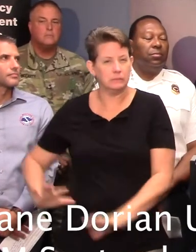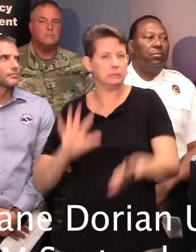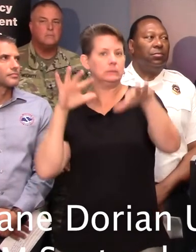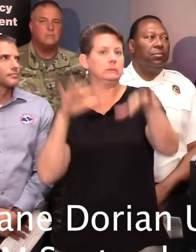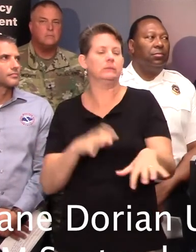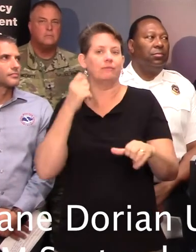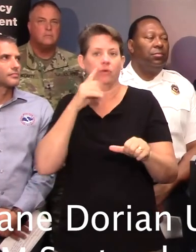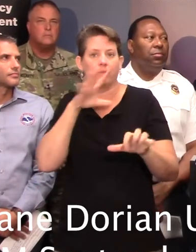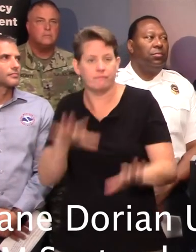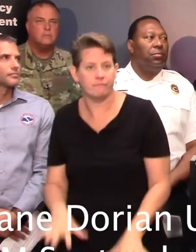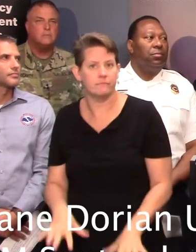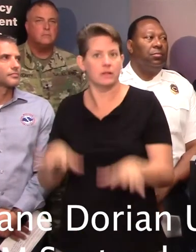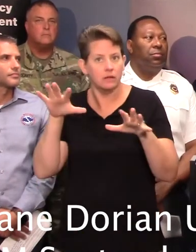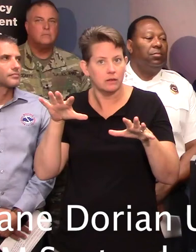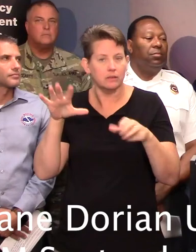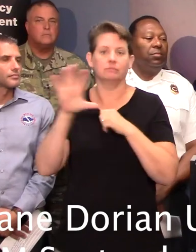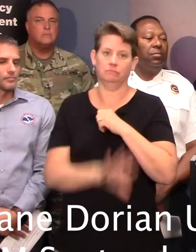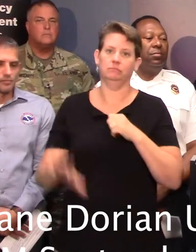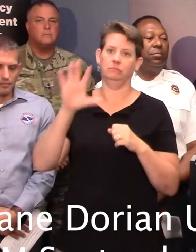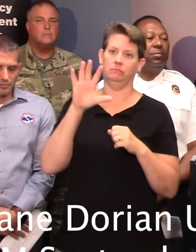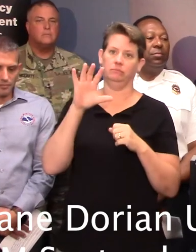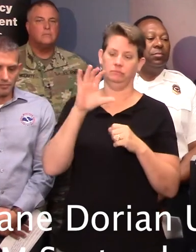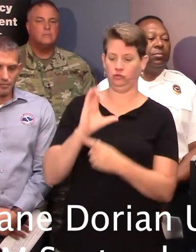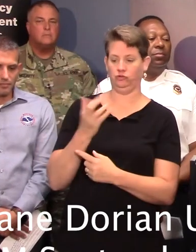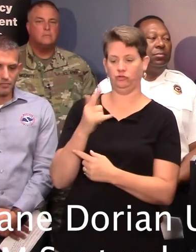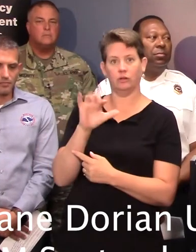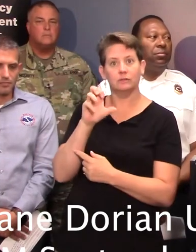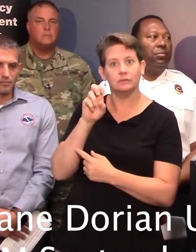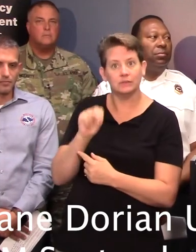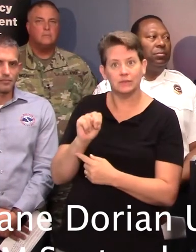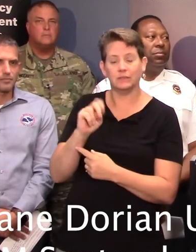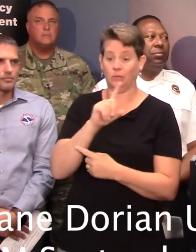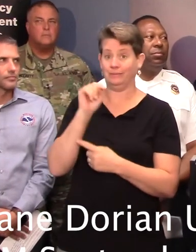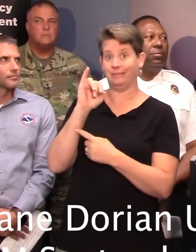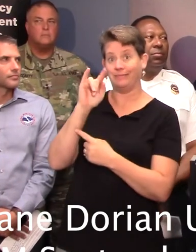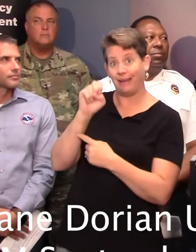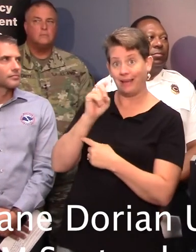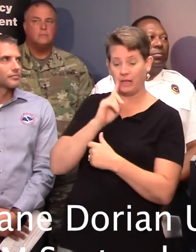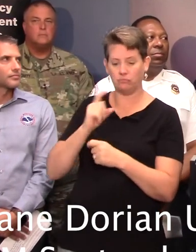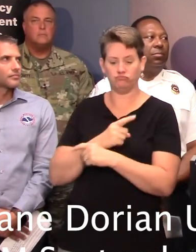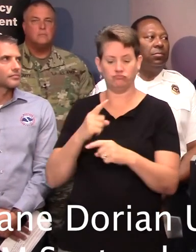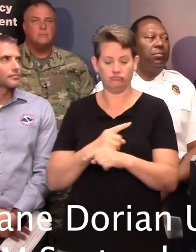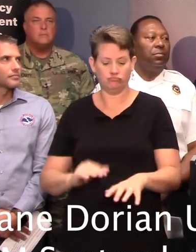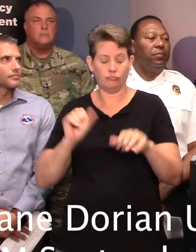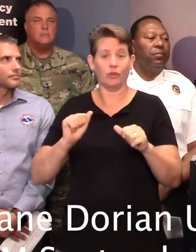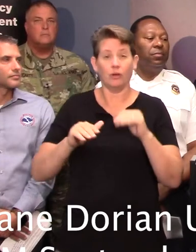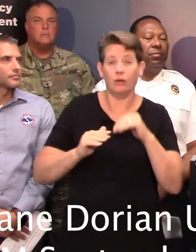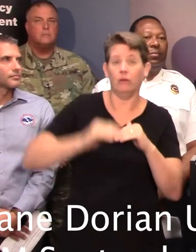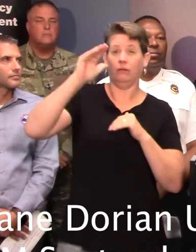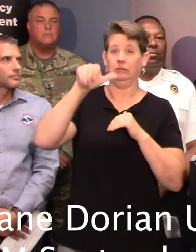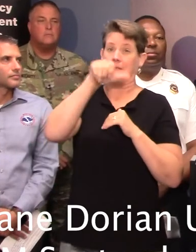flooding in the Lowcountry, especially in Charleston, where the tide could rise to over 10 feet, 10